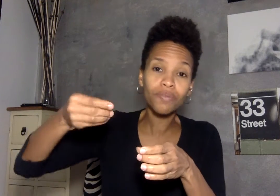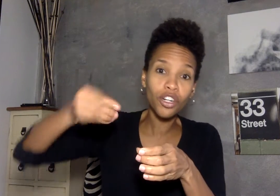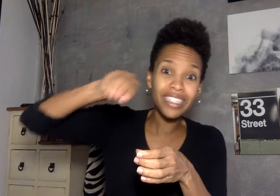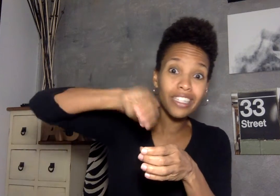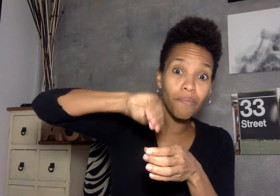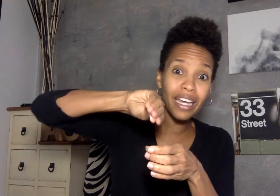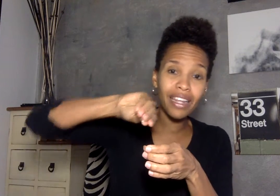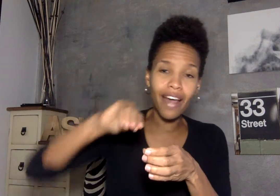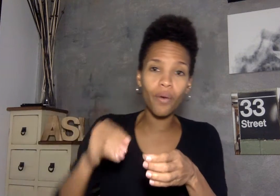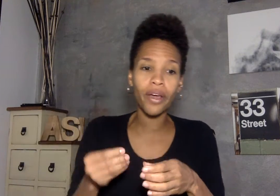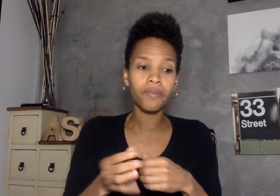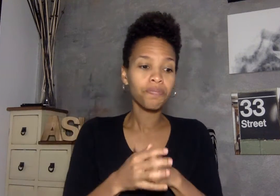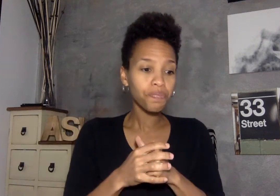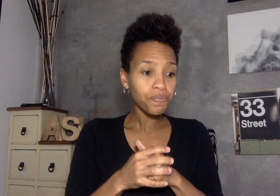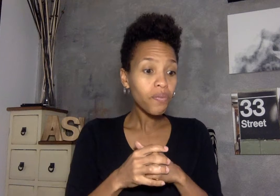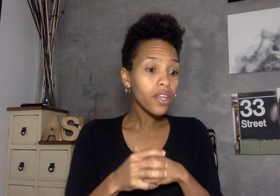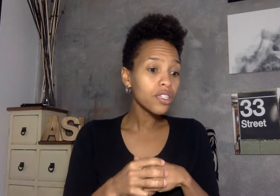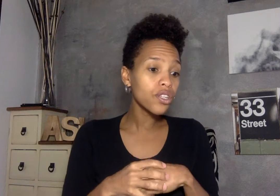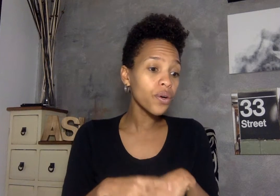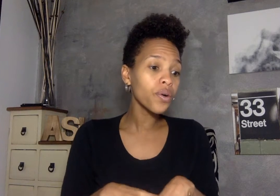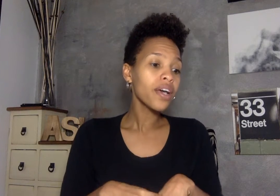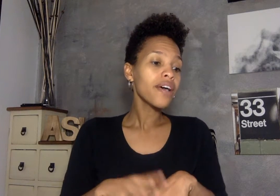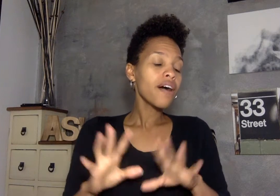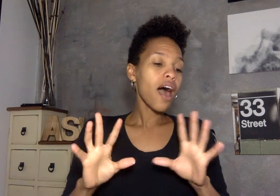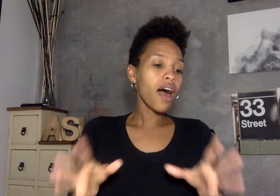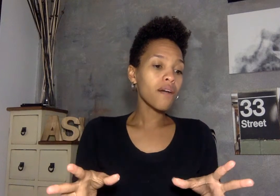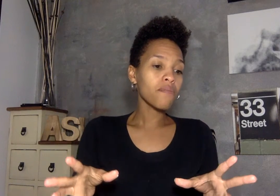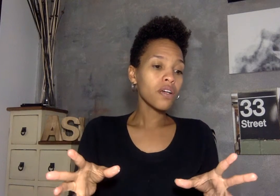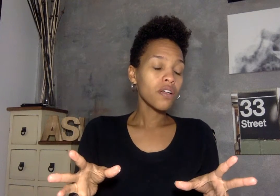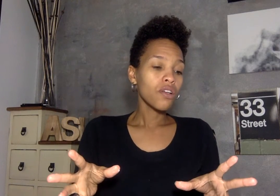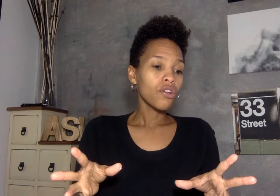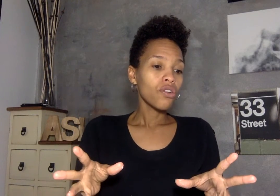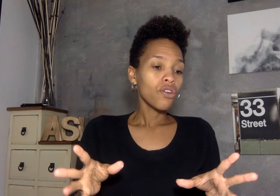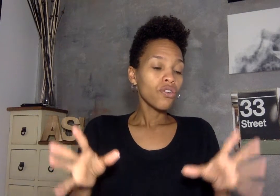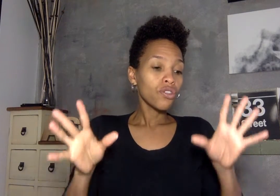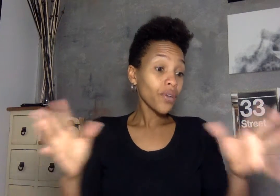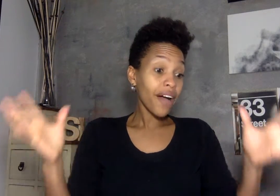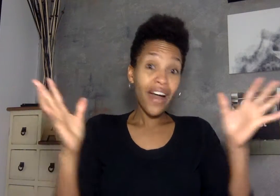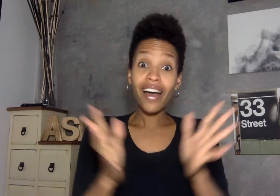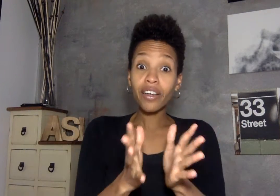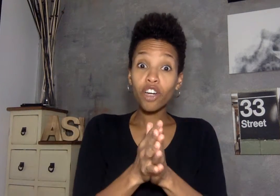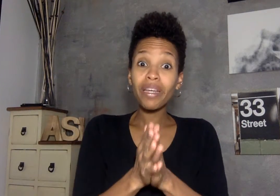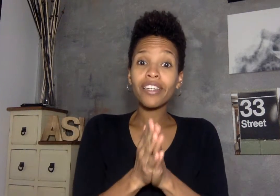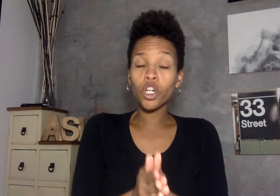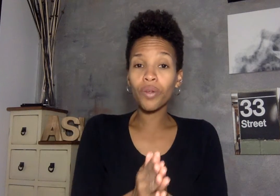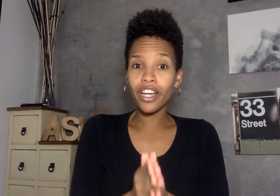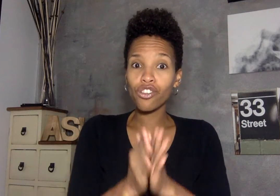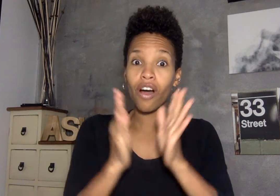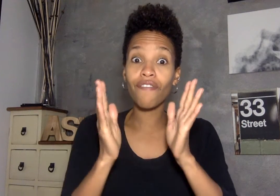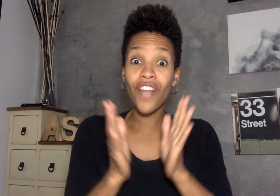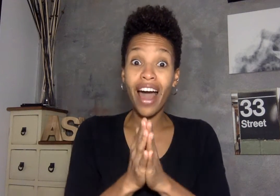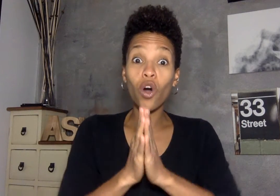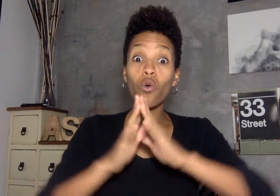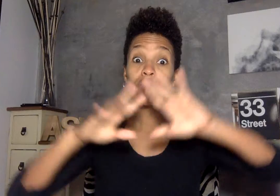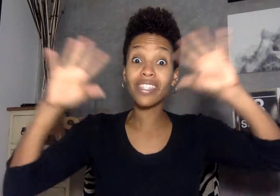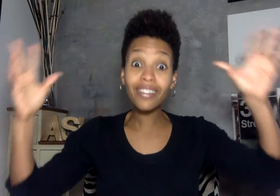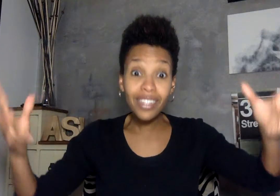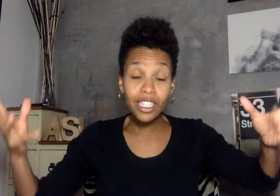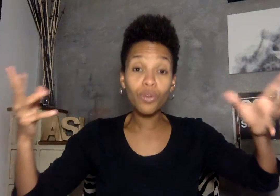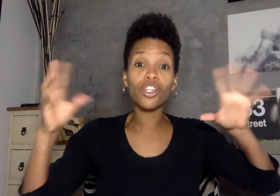sorry dumping it in that way so um so yeah that could be an interpretation of that whole sentence which